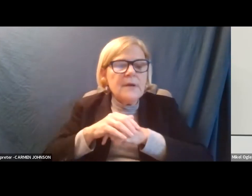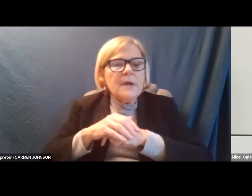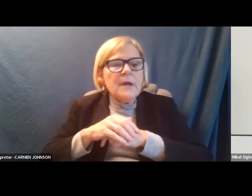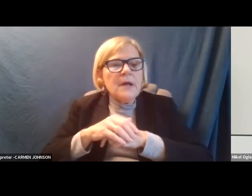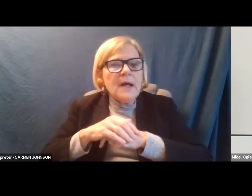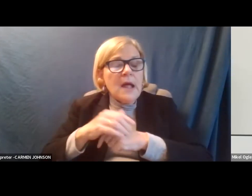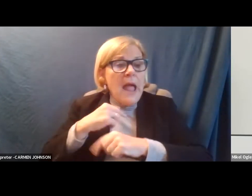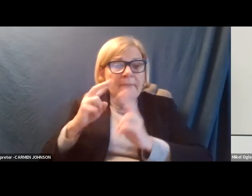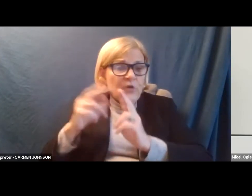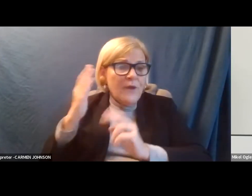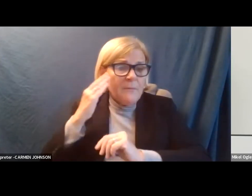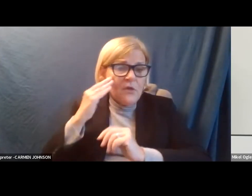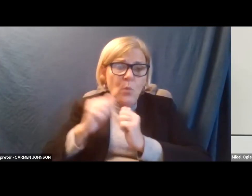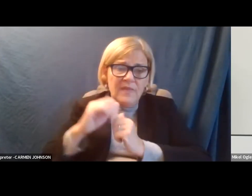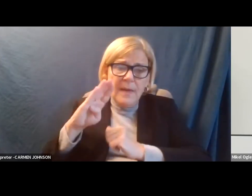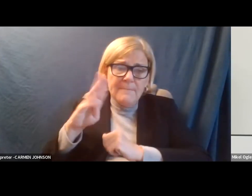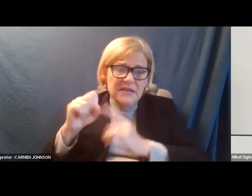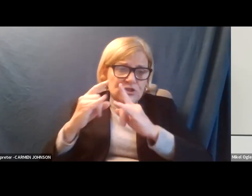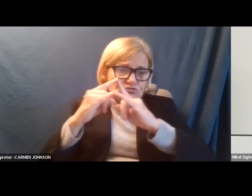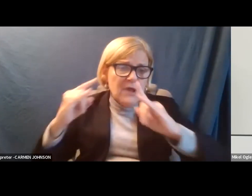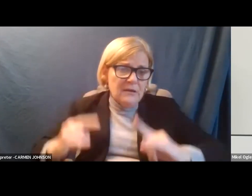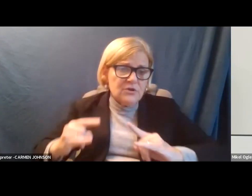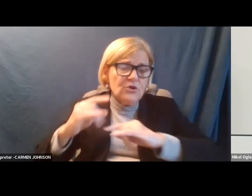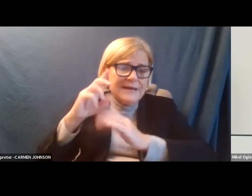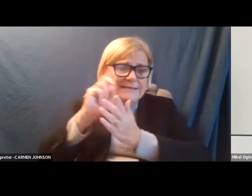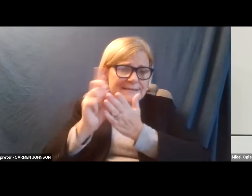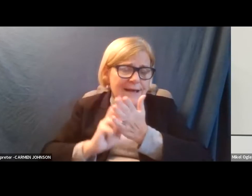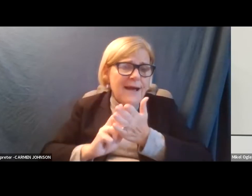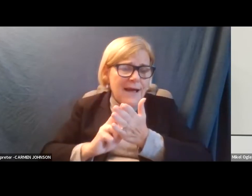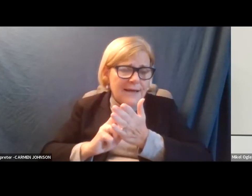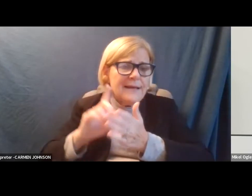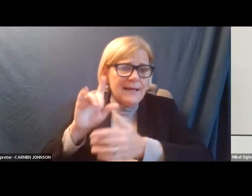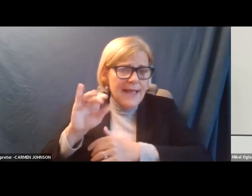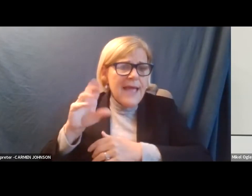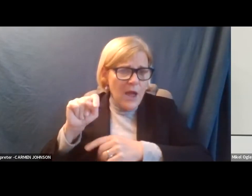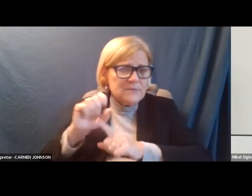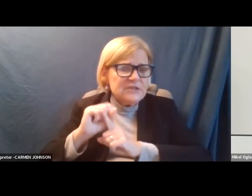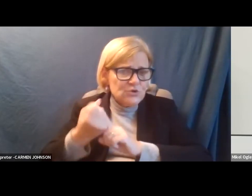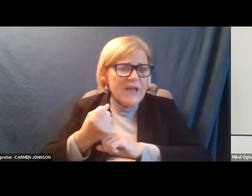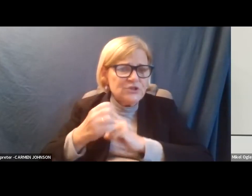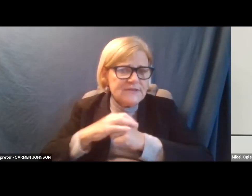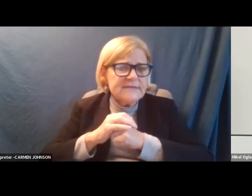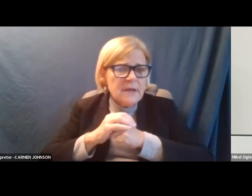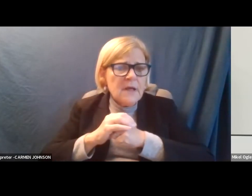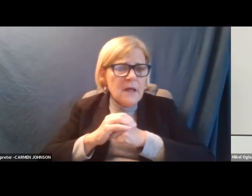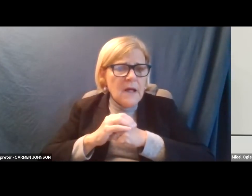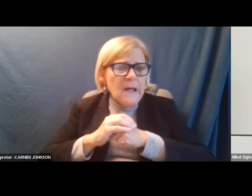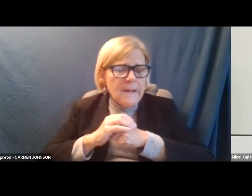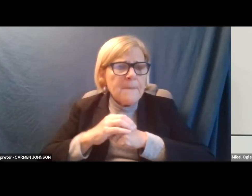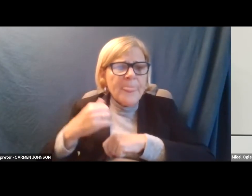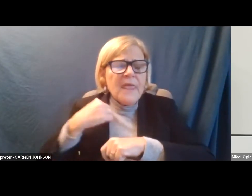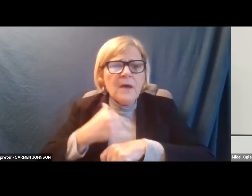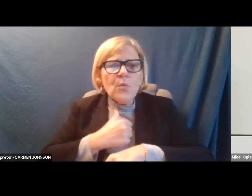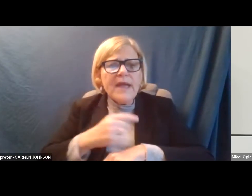I'm very familiar with the bus shelter design layout situations. We